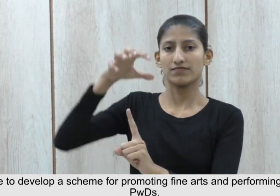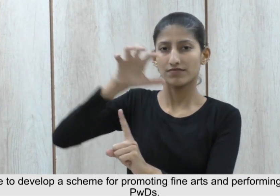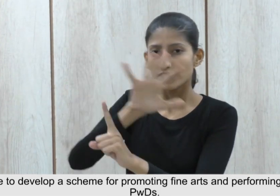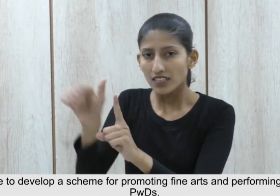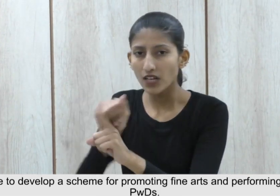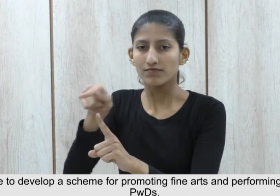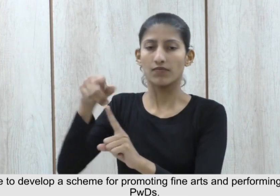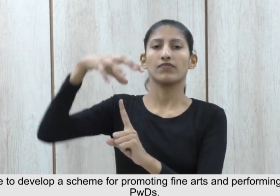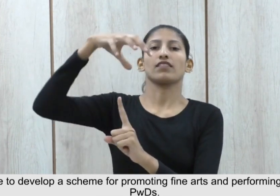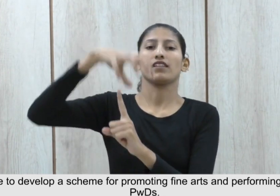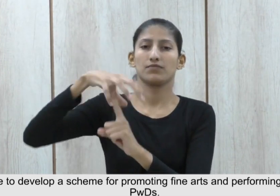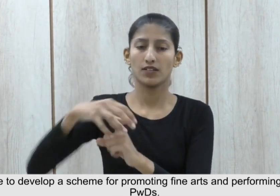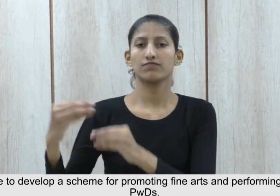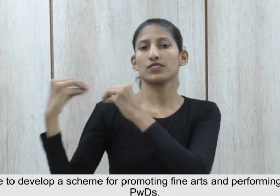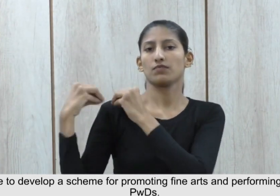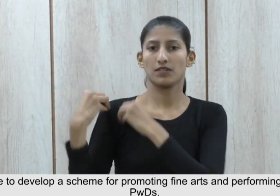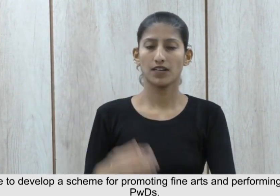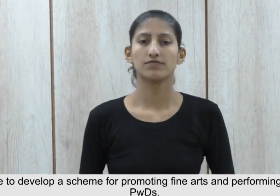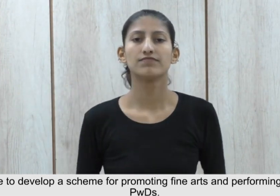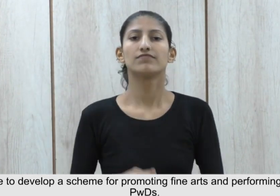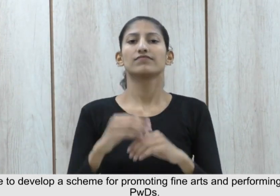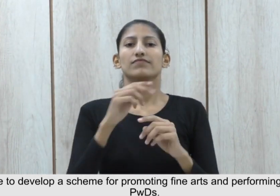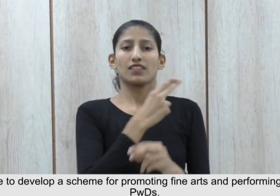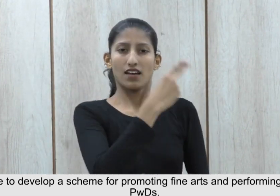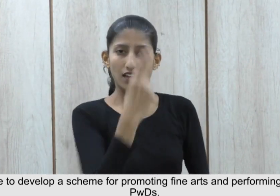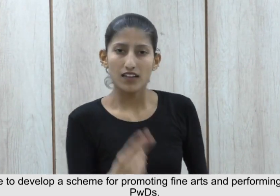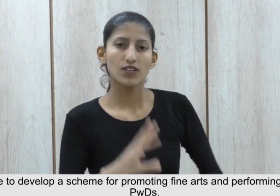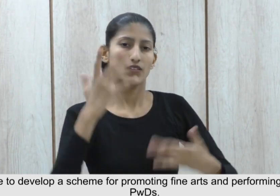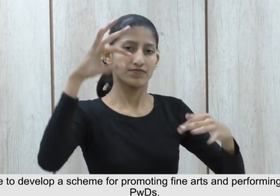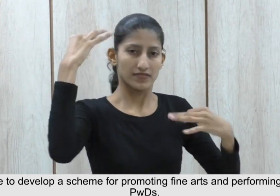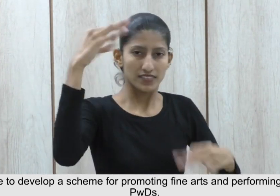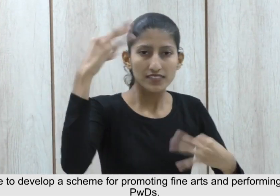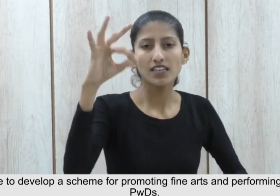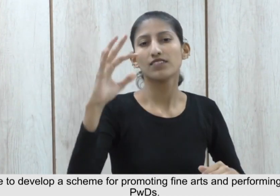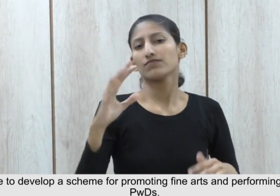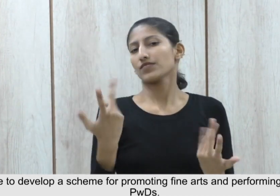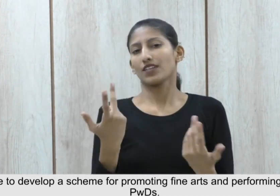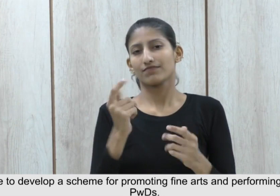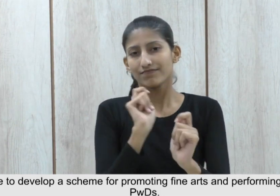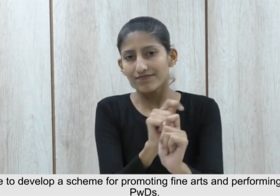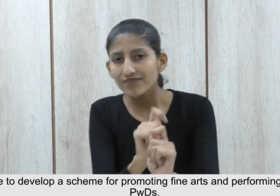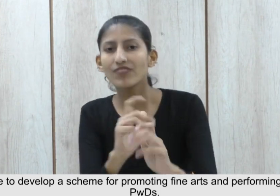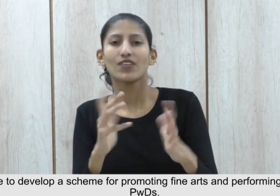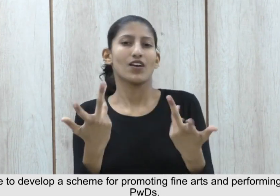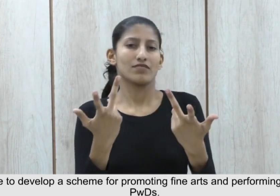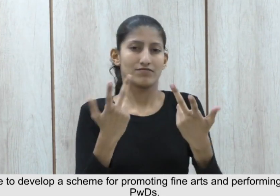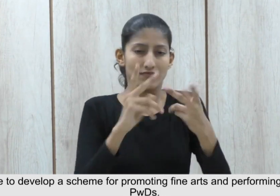of Culture to develop a scheme for promoting fine arts and performing arts